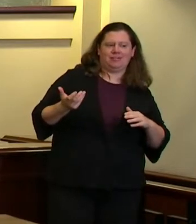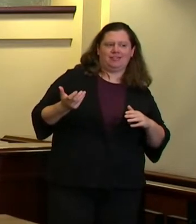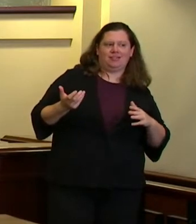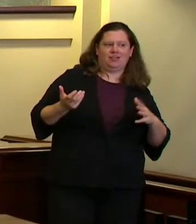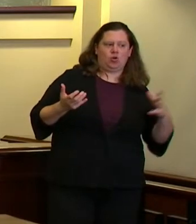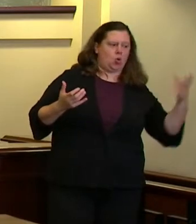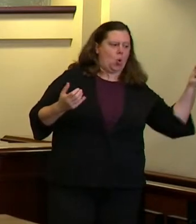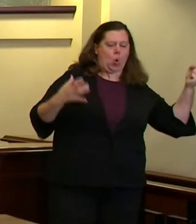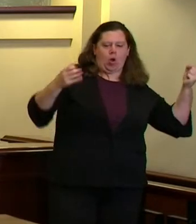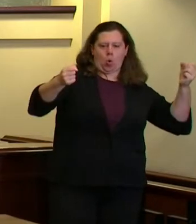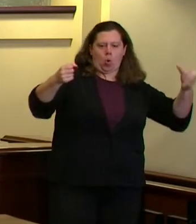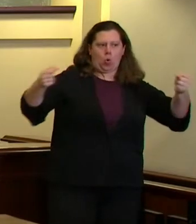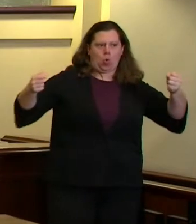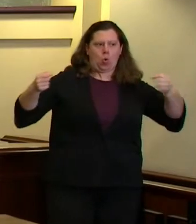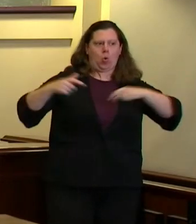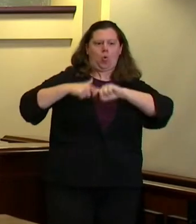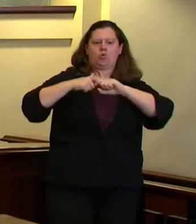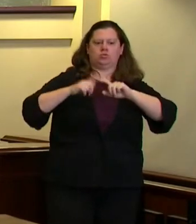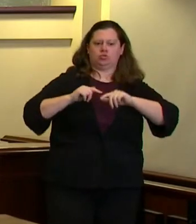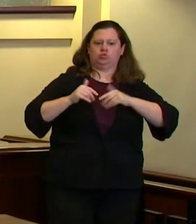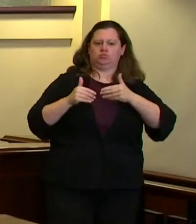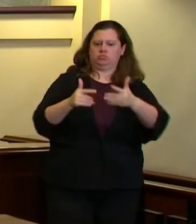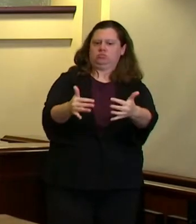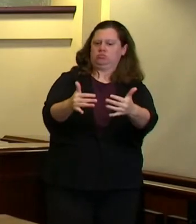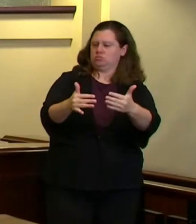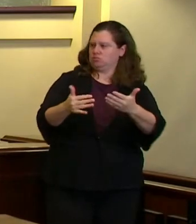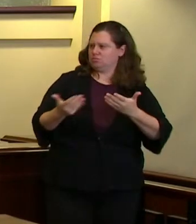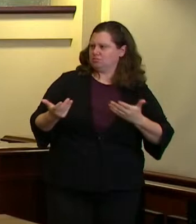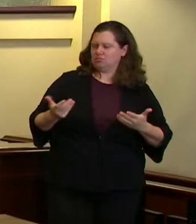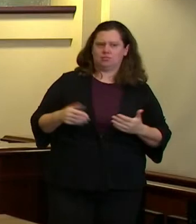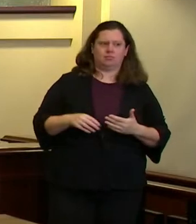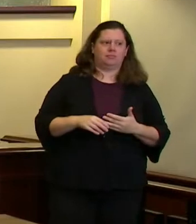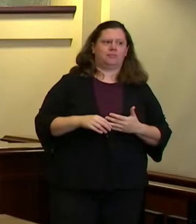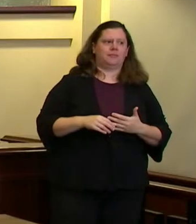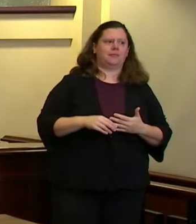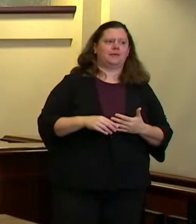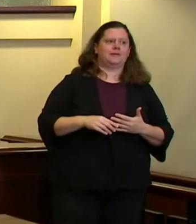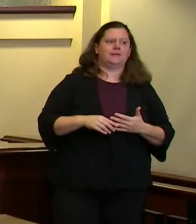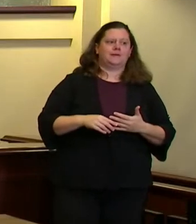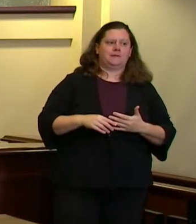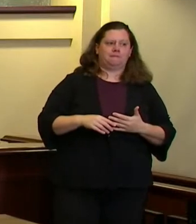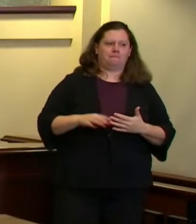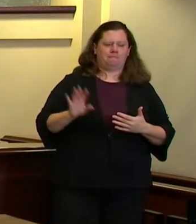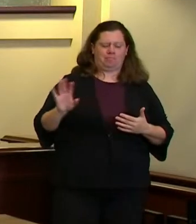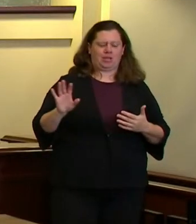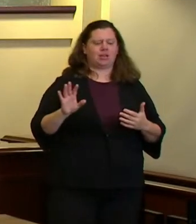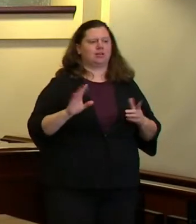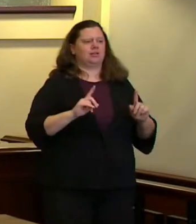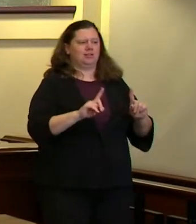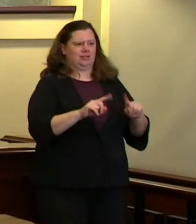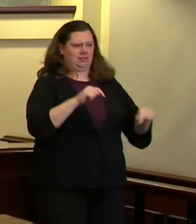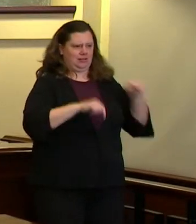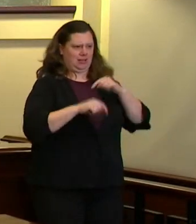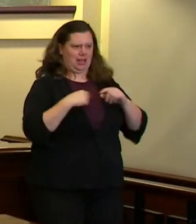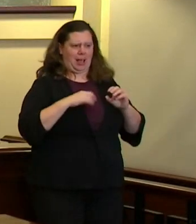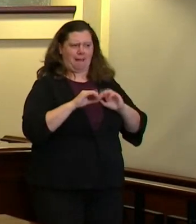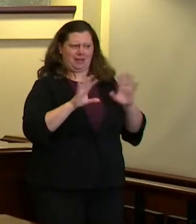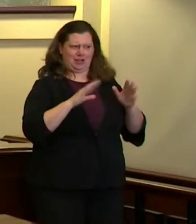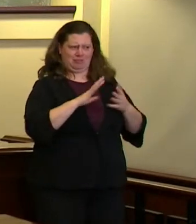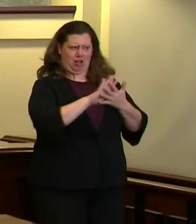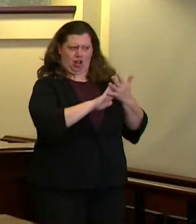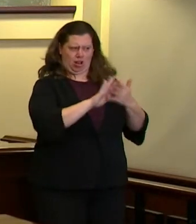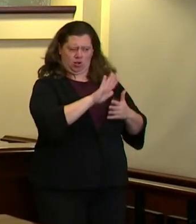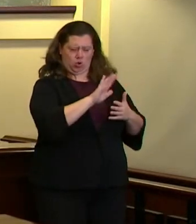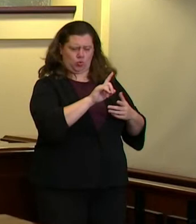so generally speaking um and and i i want to be clear um just so there's no mistake i am not